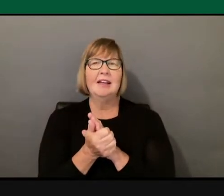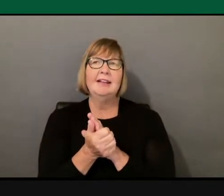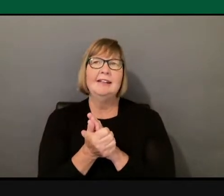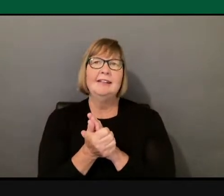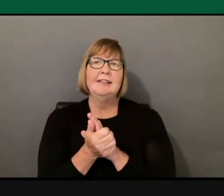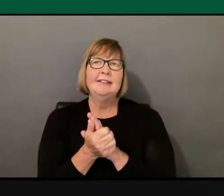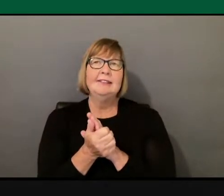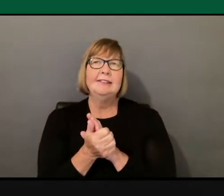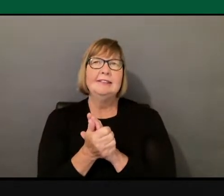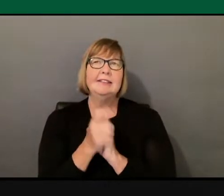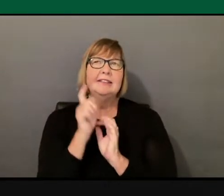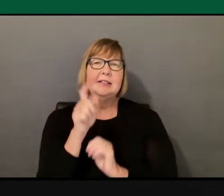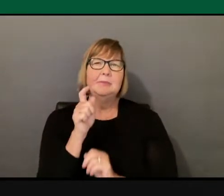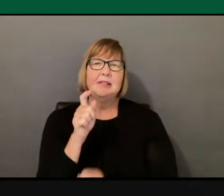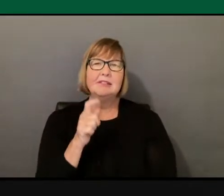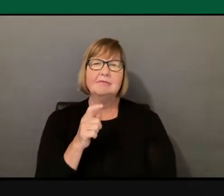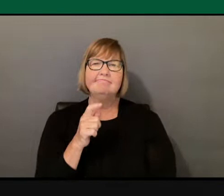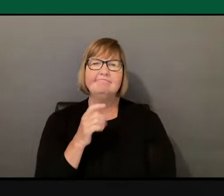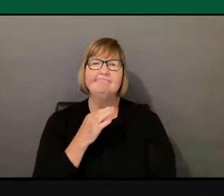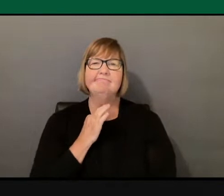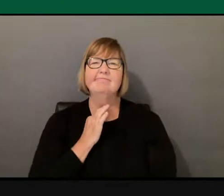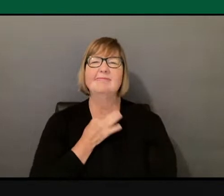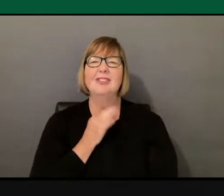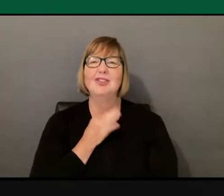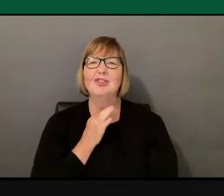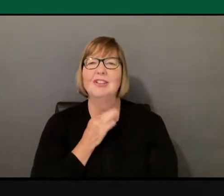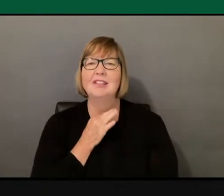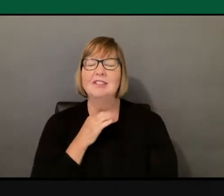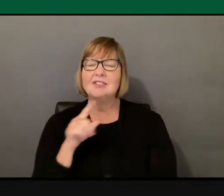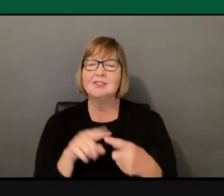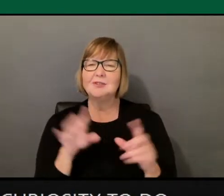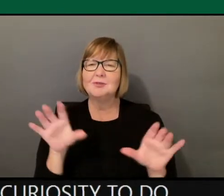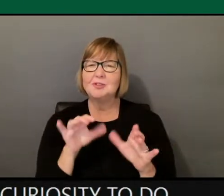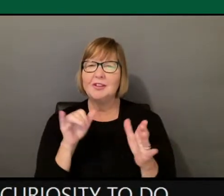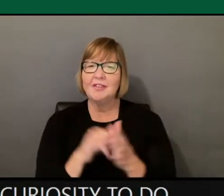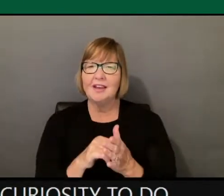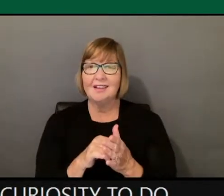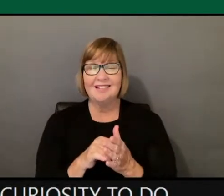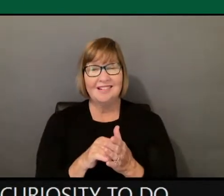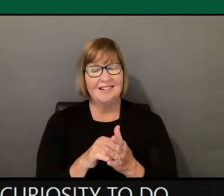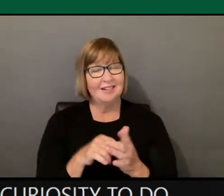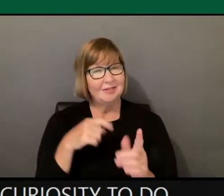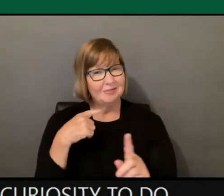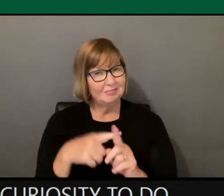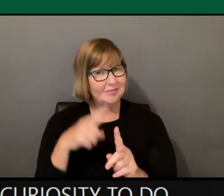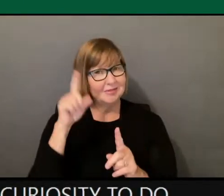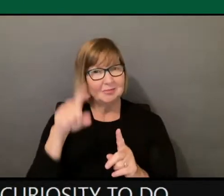curiosity to do that. But you also have to have bravery because